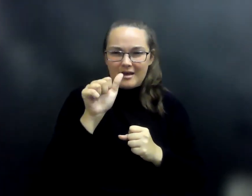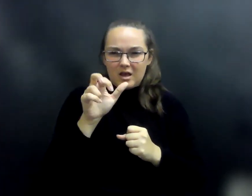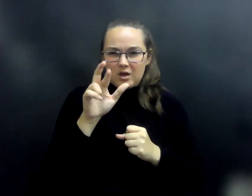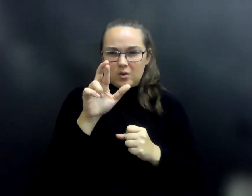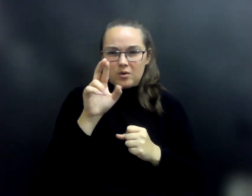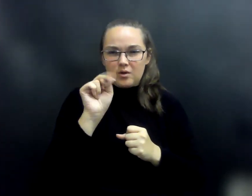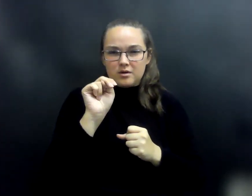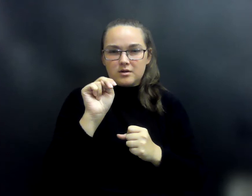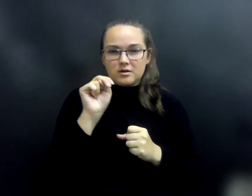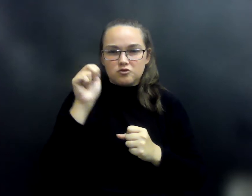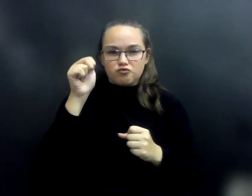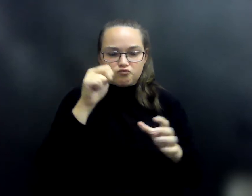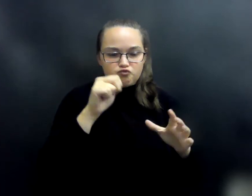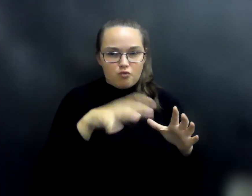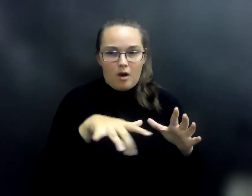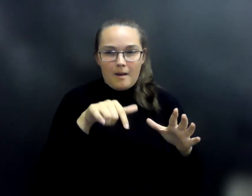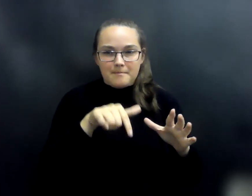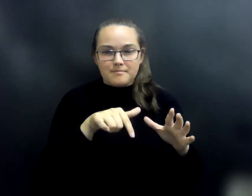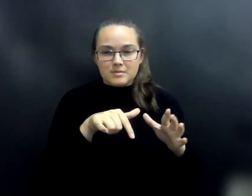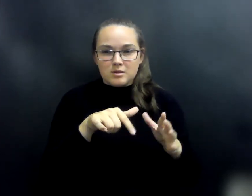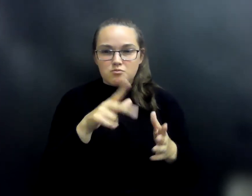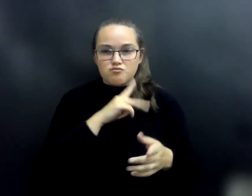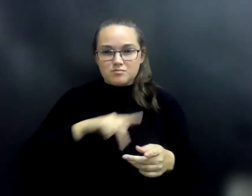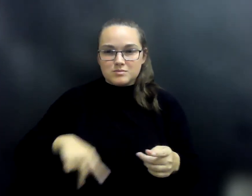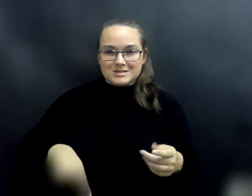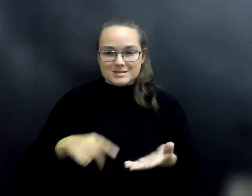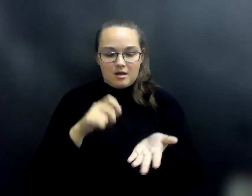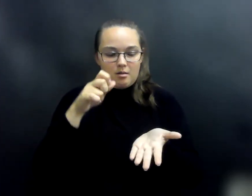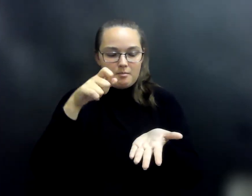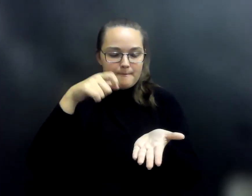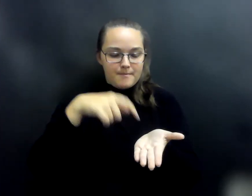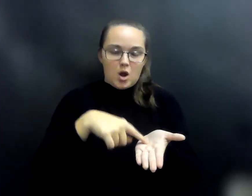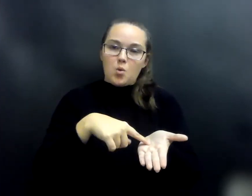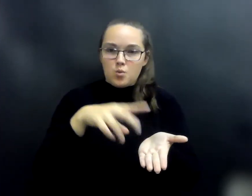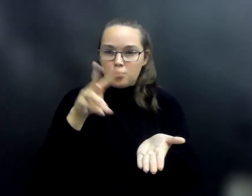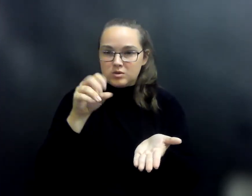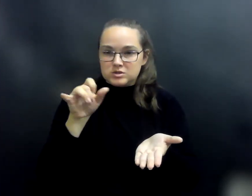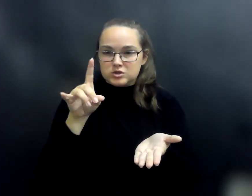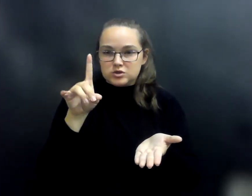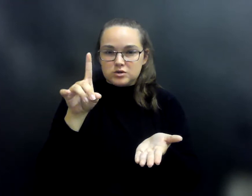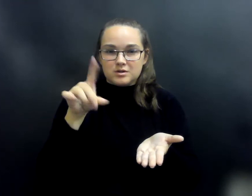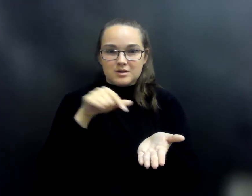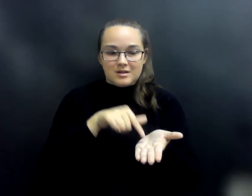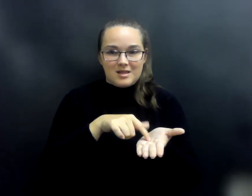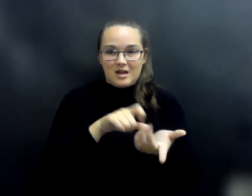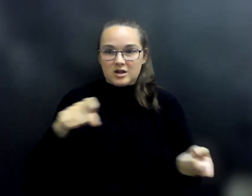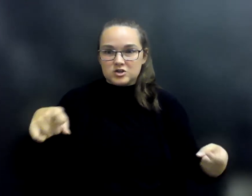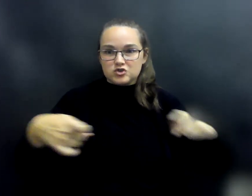He dropped it into the prince's hand just as the wizard was entering the hall, and the acorn turned back into the